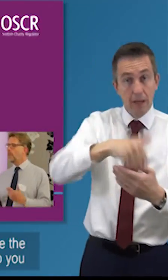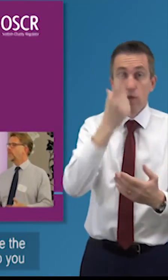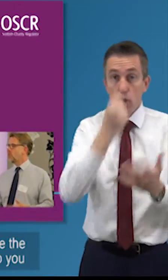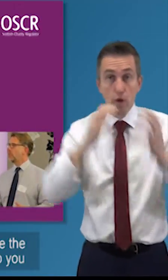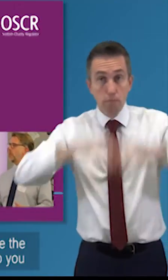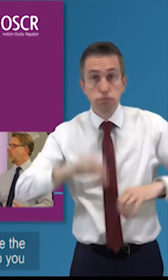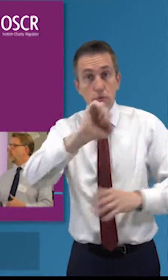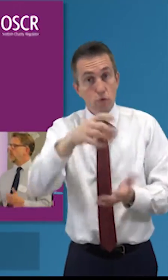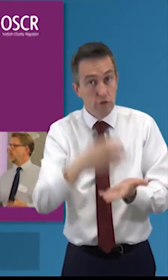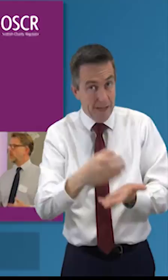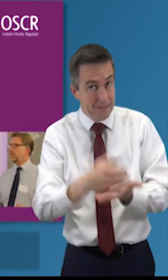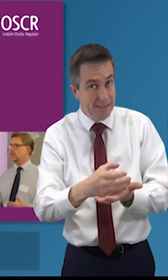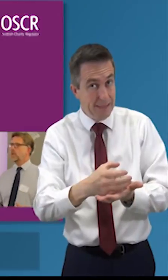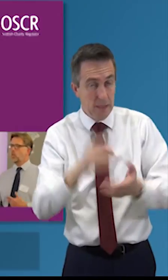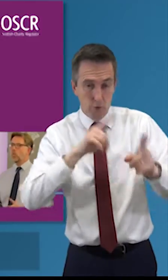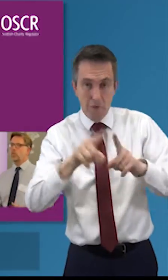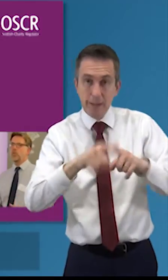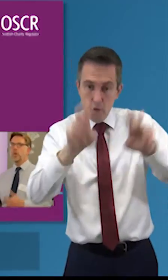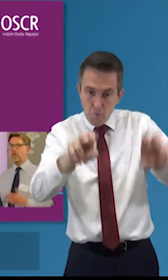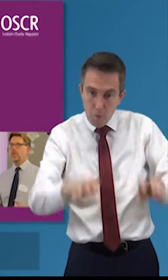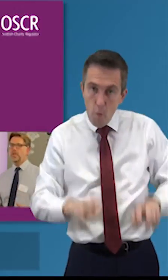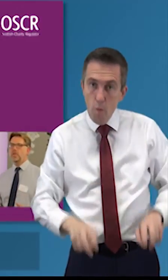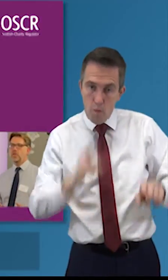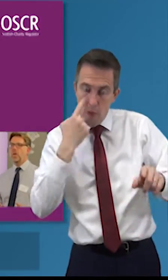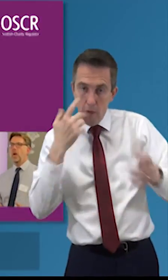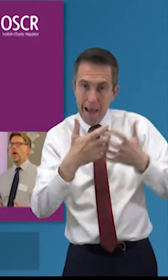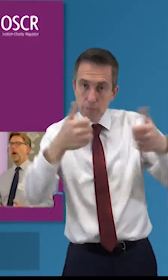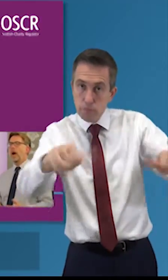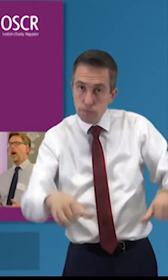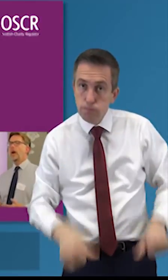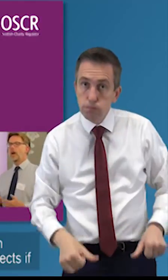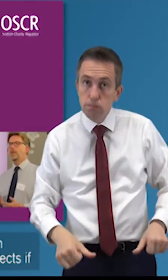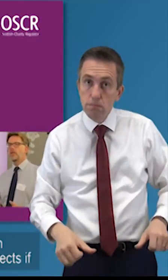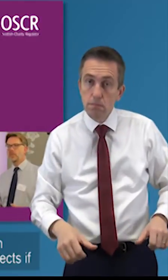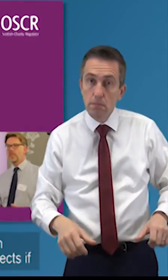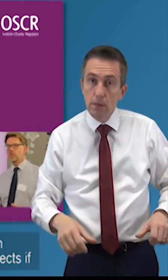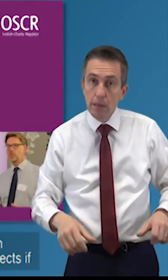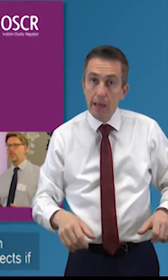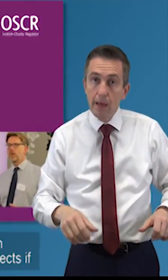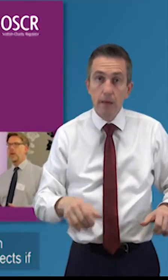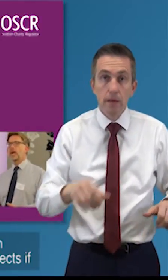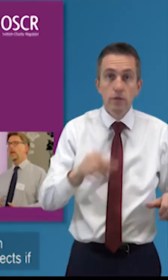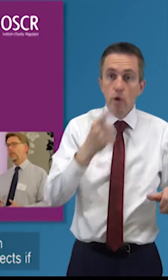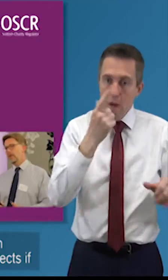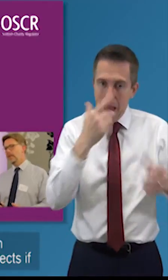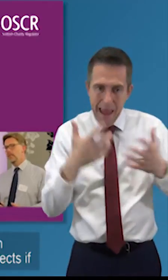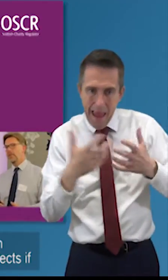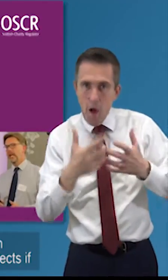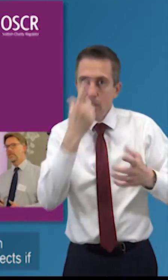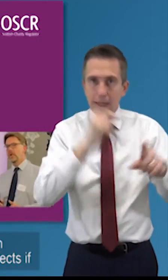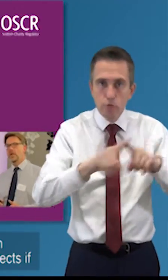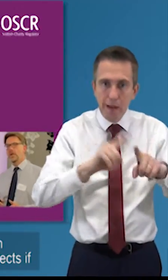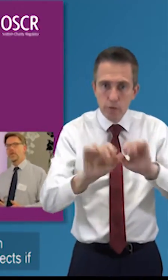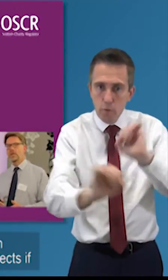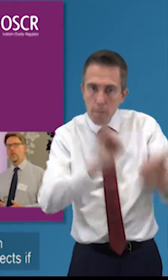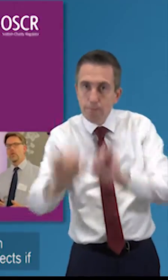wrong and might stop you doing the things that you want to do and you need to do how can you foresee those can you put things in